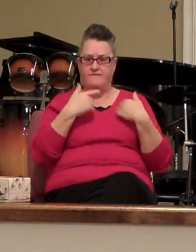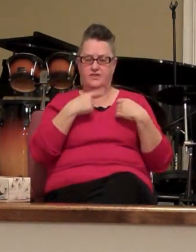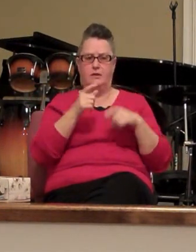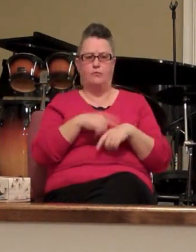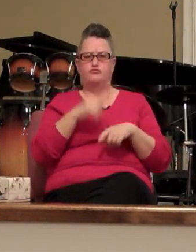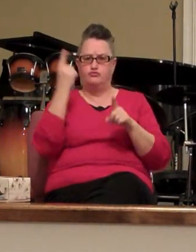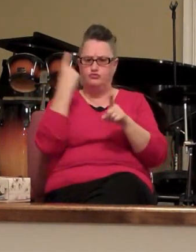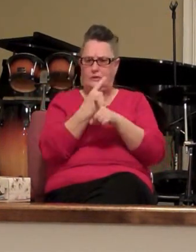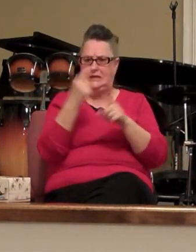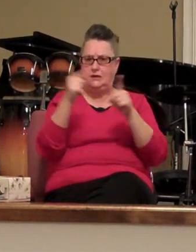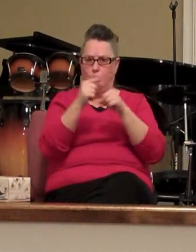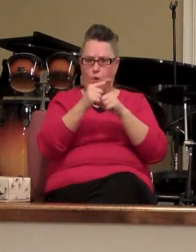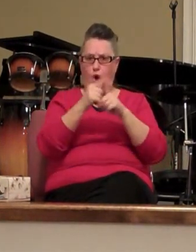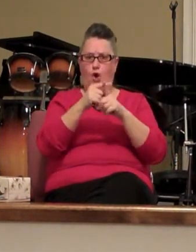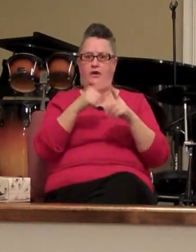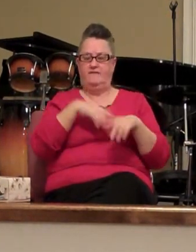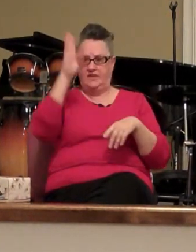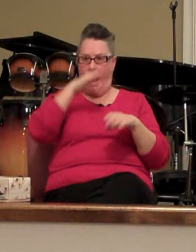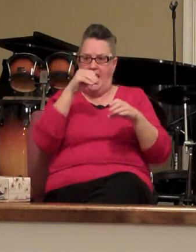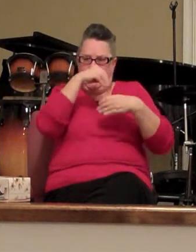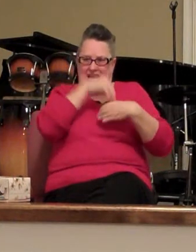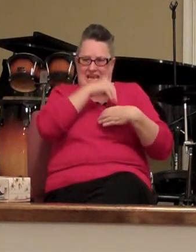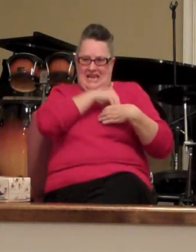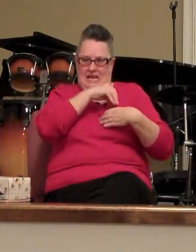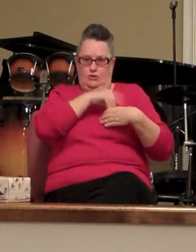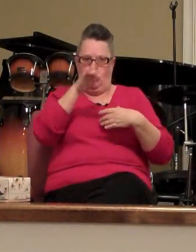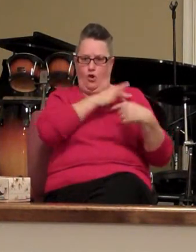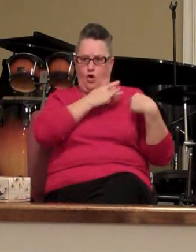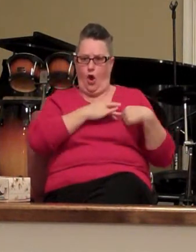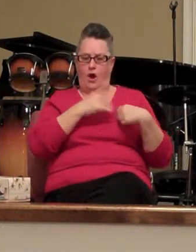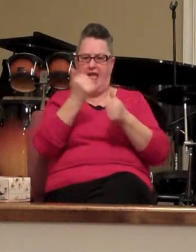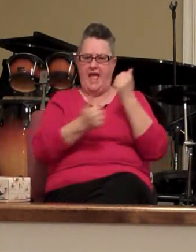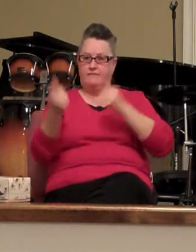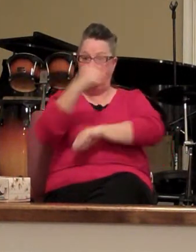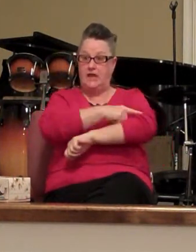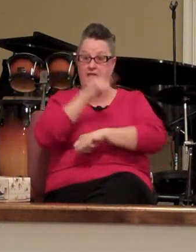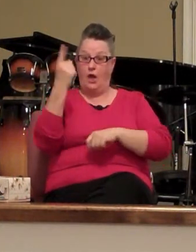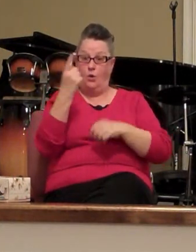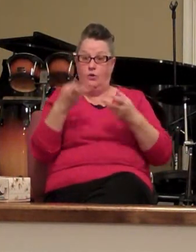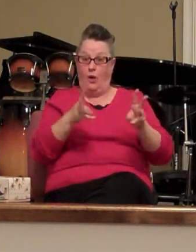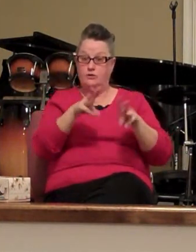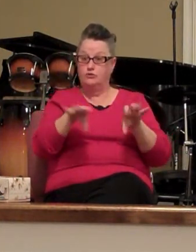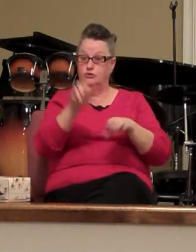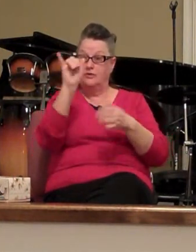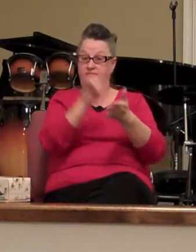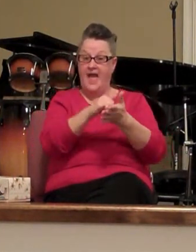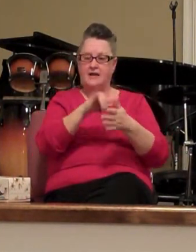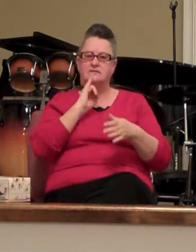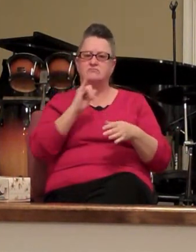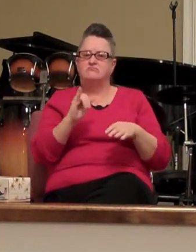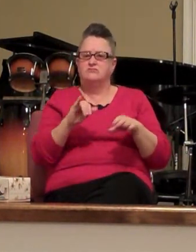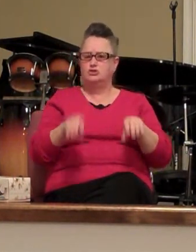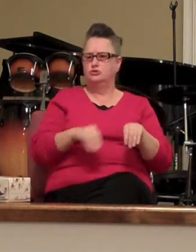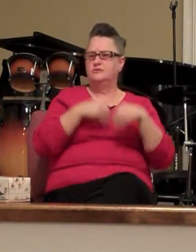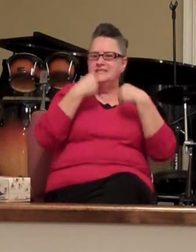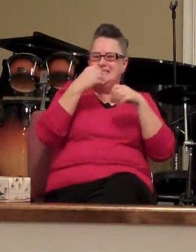hid in our heart on a daily basis and the only way that you can do that is to get in his word